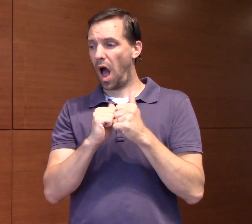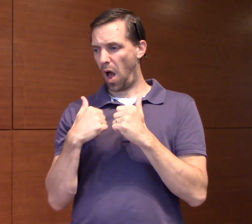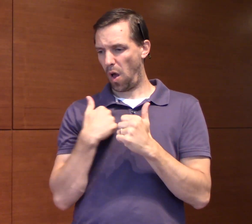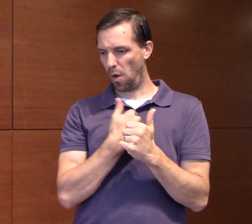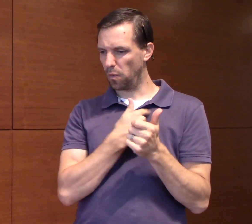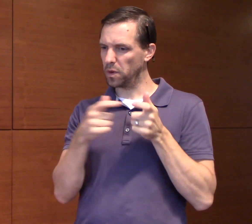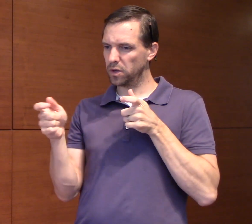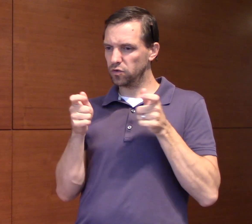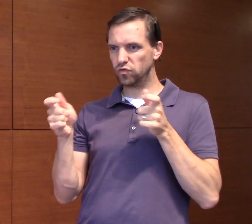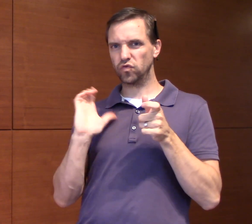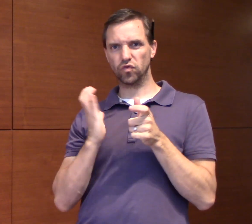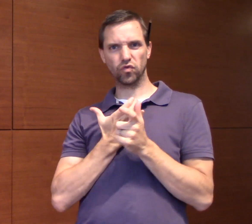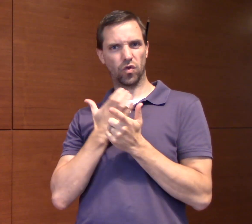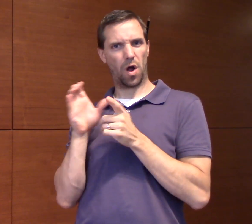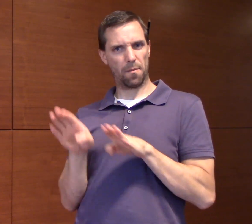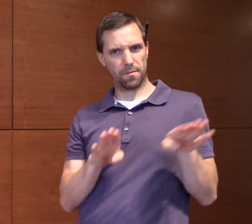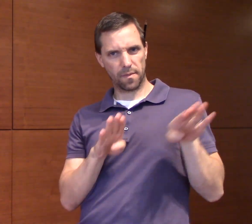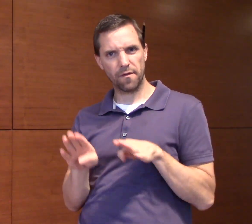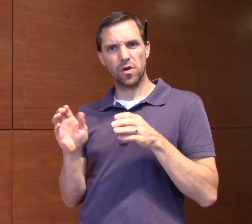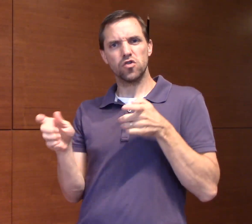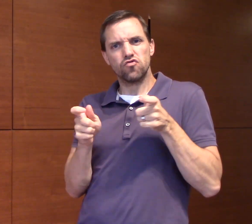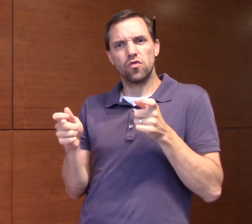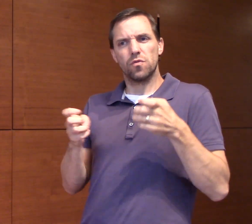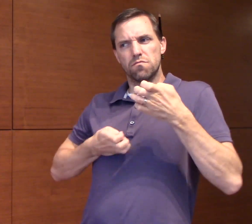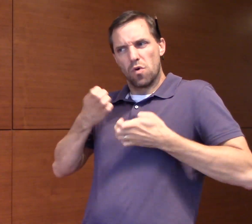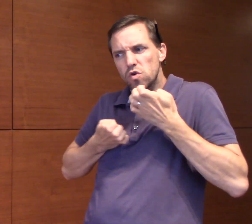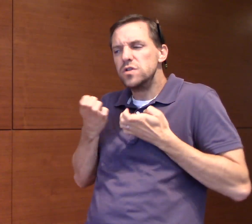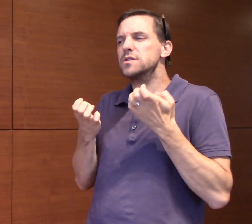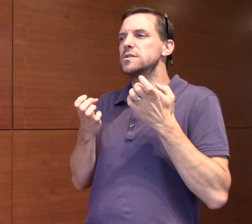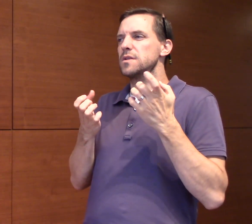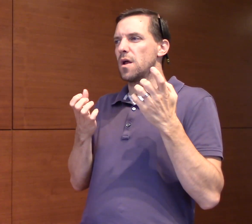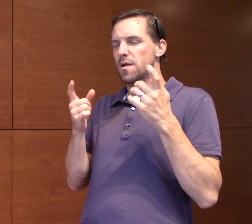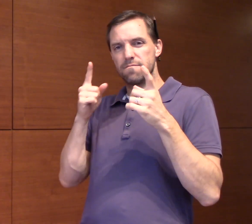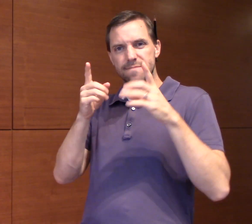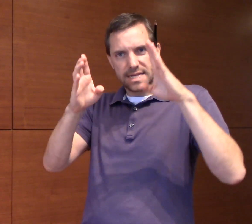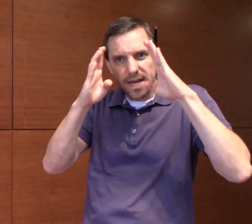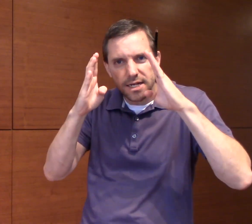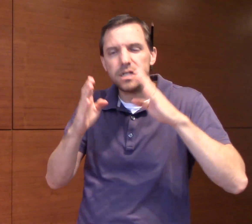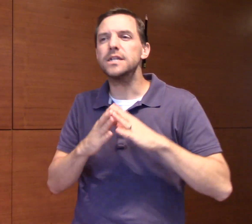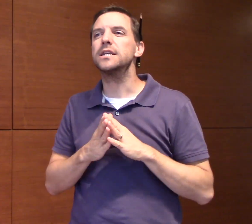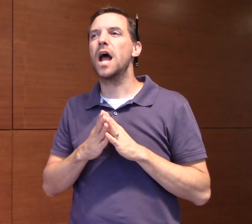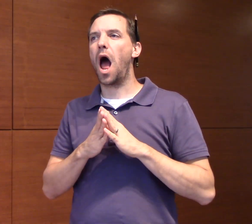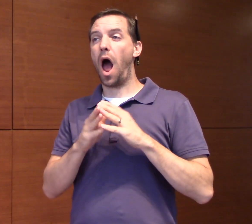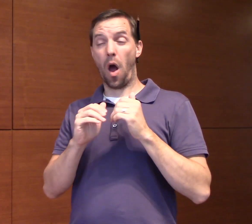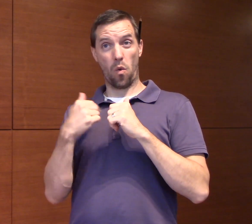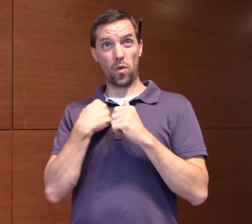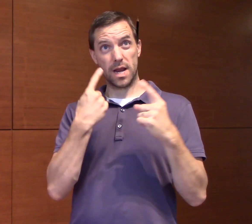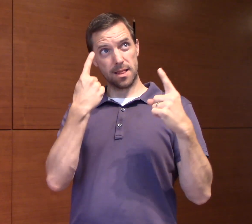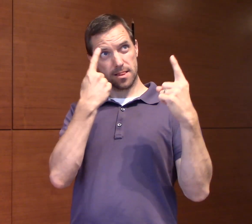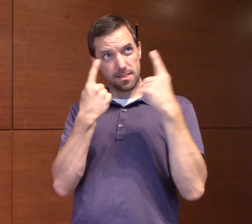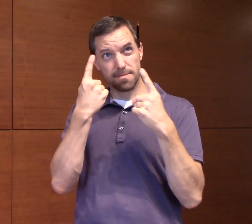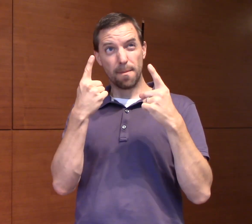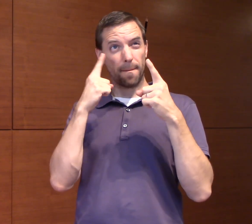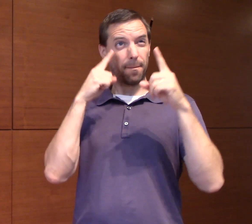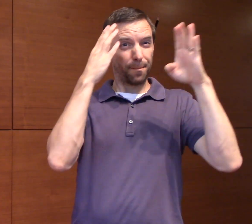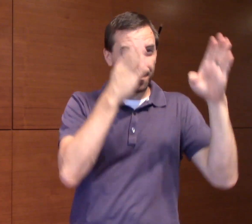the way that we engage in goal-oriented behavior, the way that we regulate our behavior or manage our emotions or our attention,